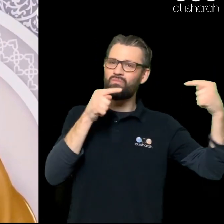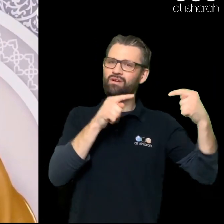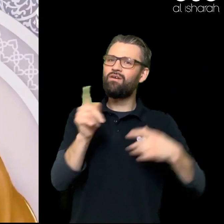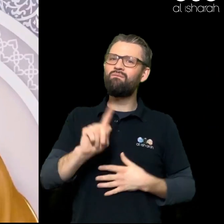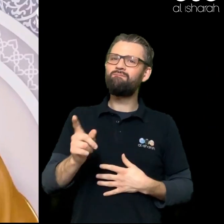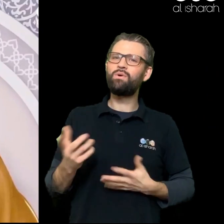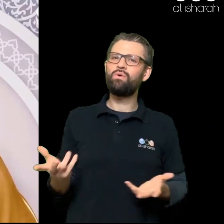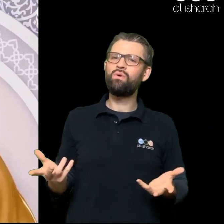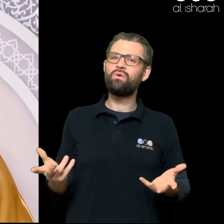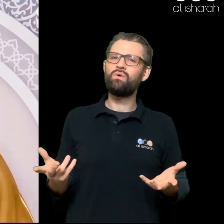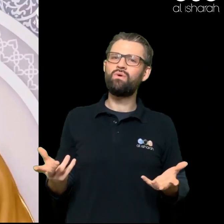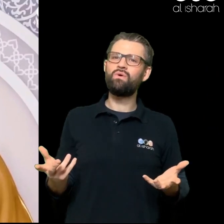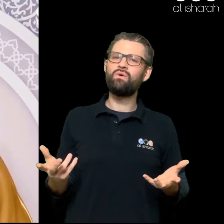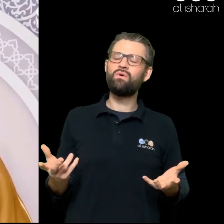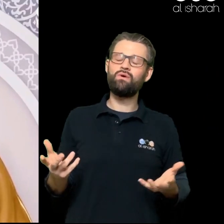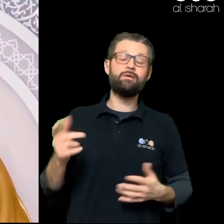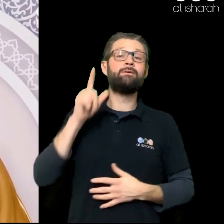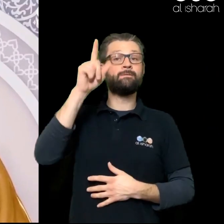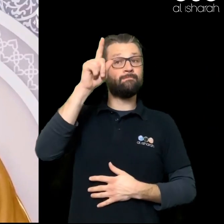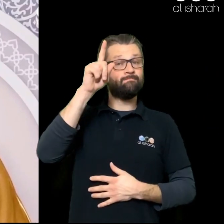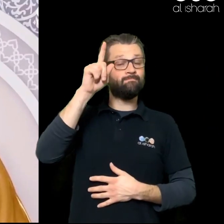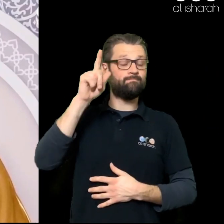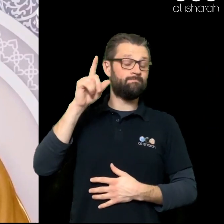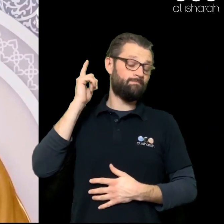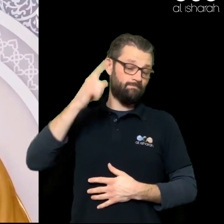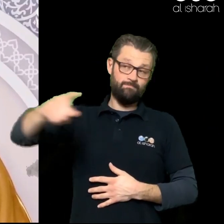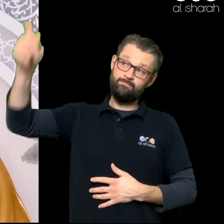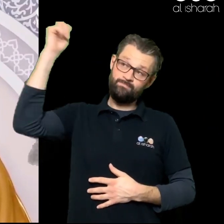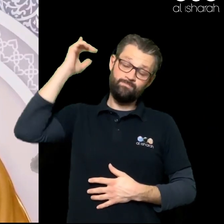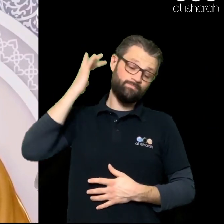conduct And so on Allah subhanahu wa ta'ala Says When